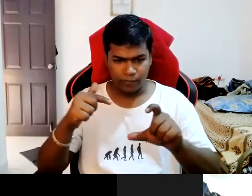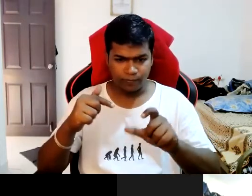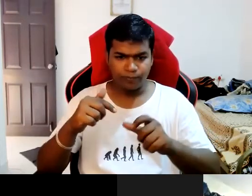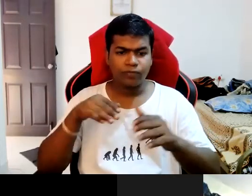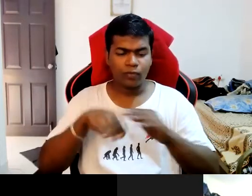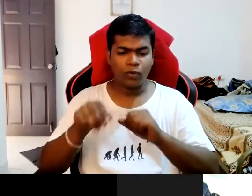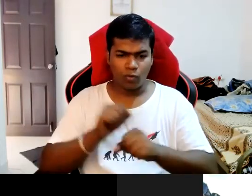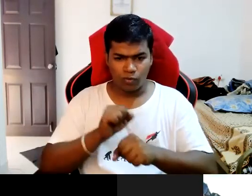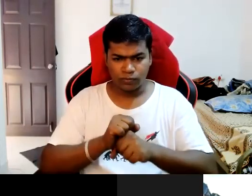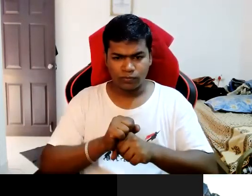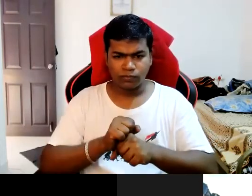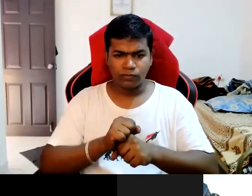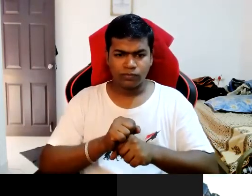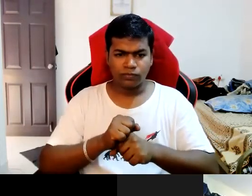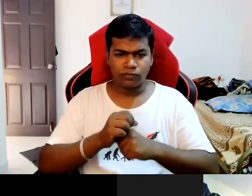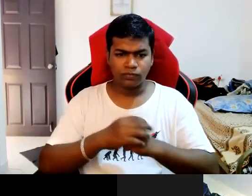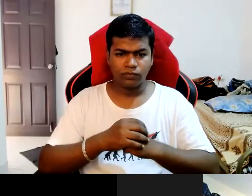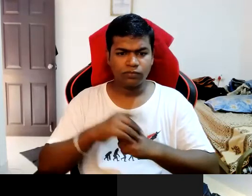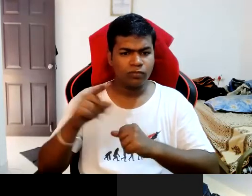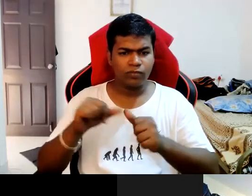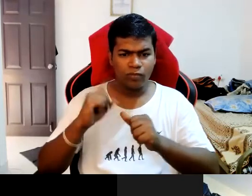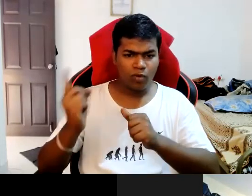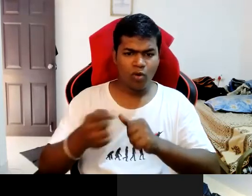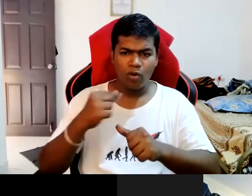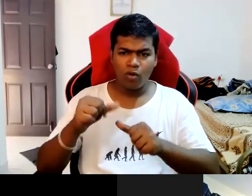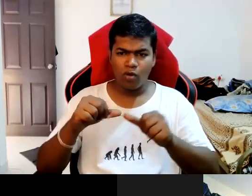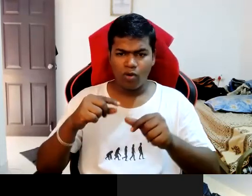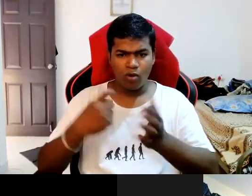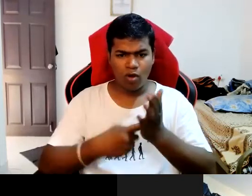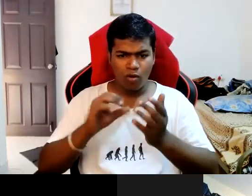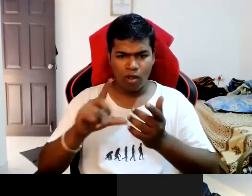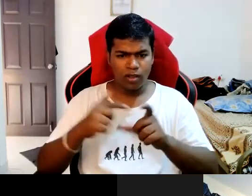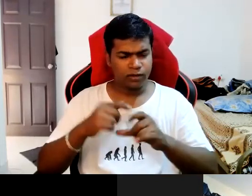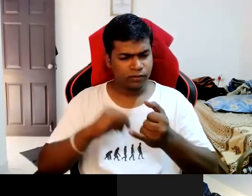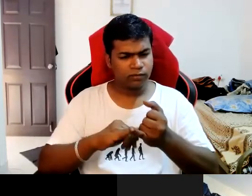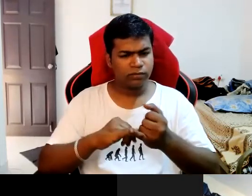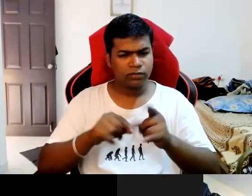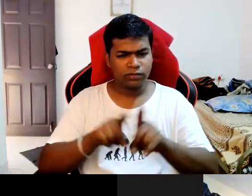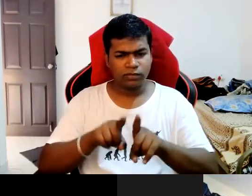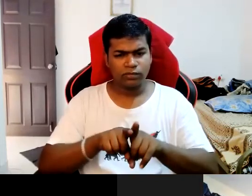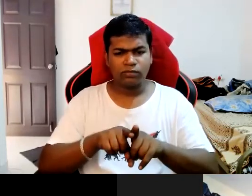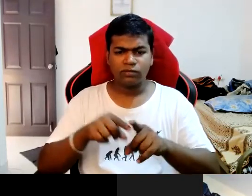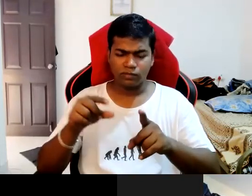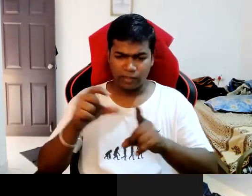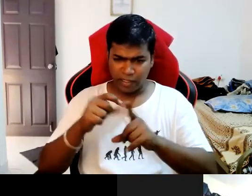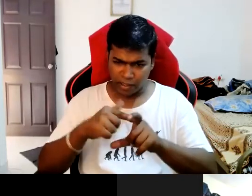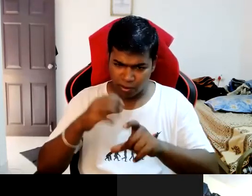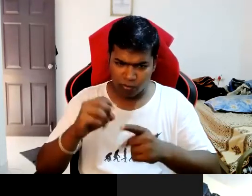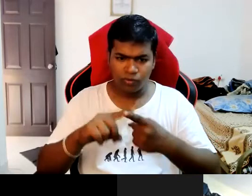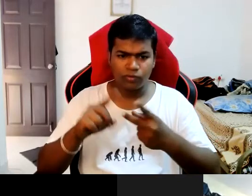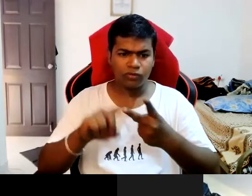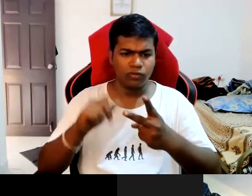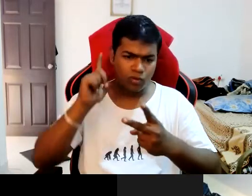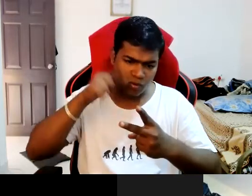all almost all the rules I did like I am then data interoperator call center